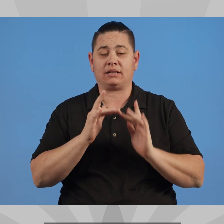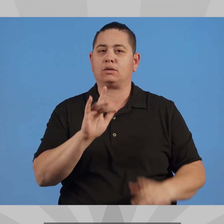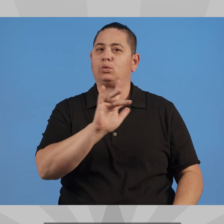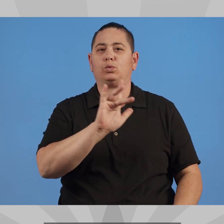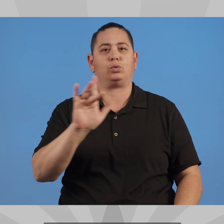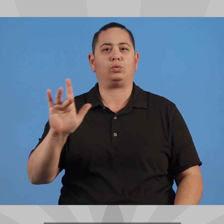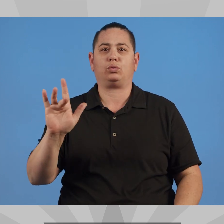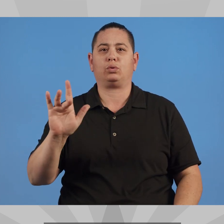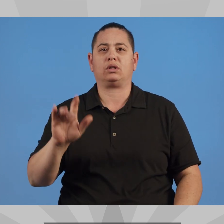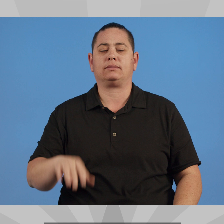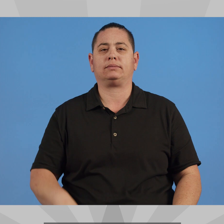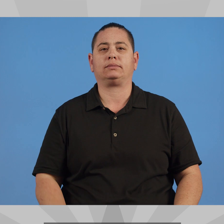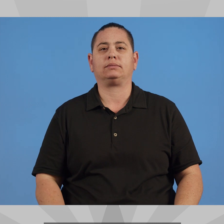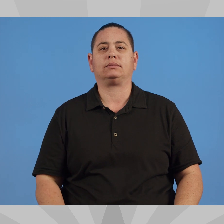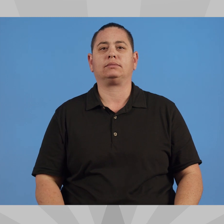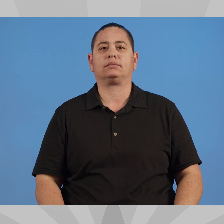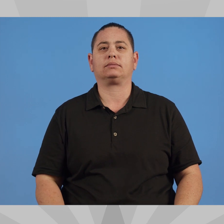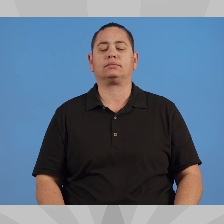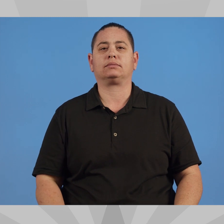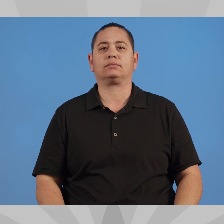Website Non-Submitted